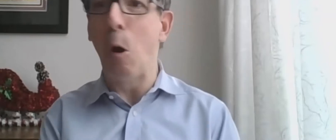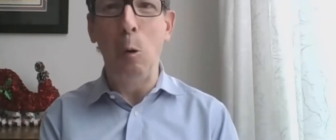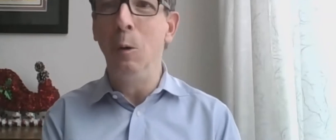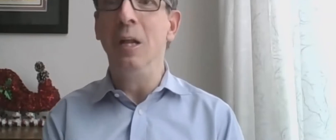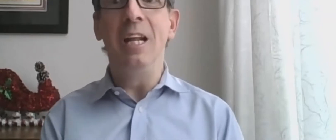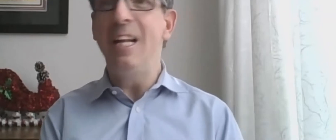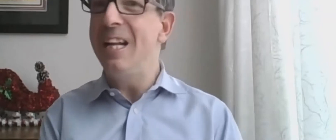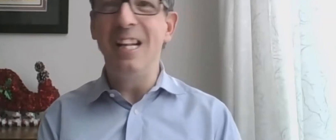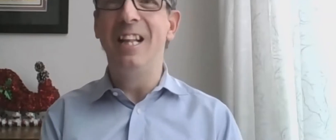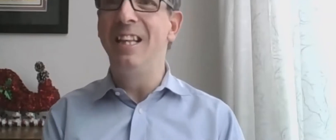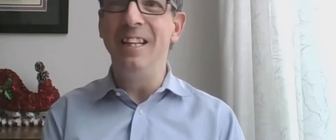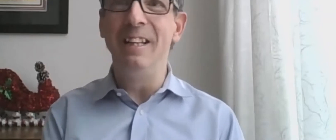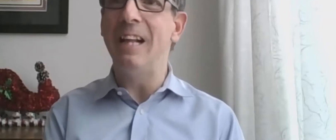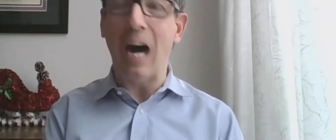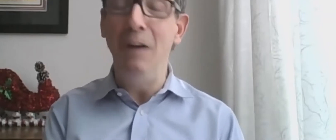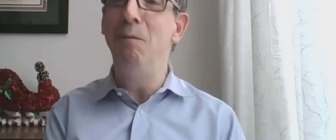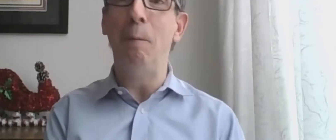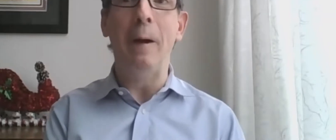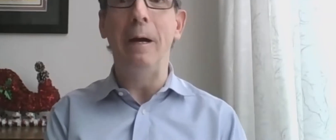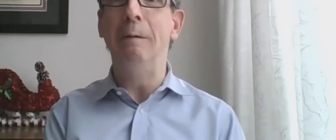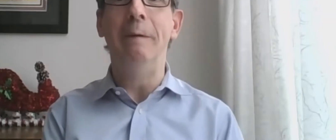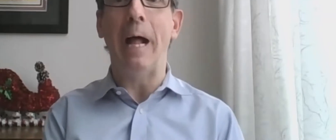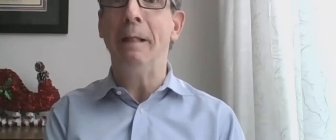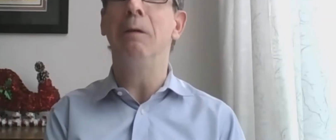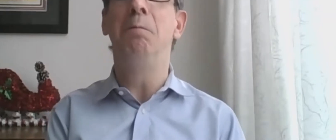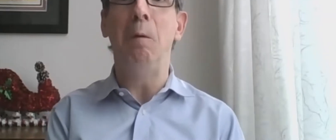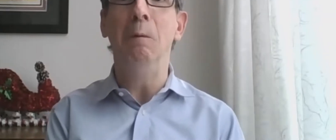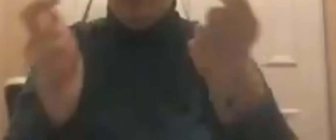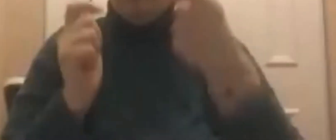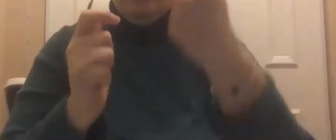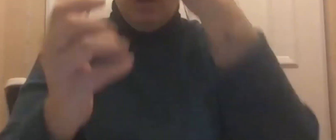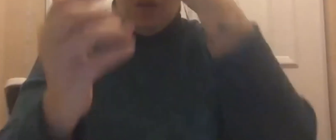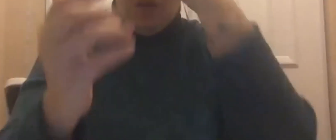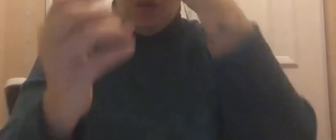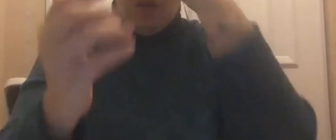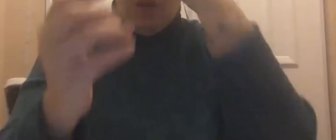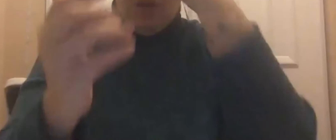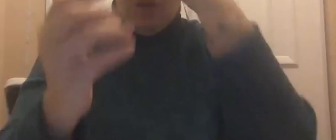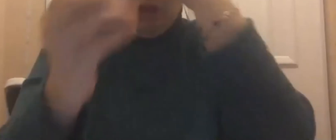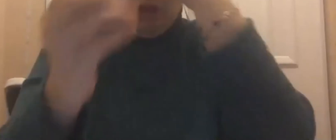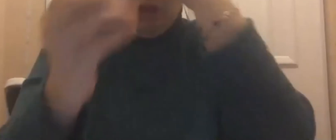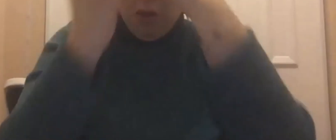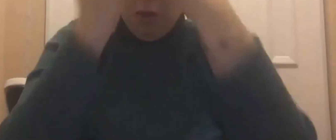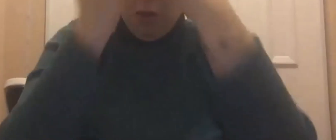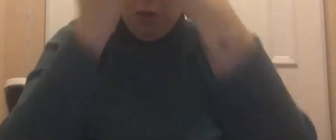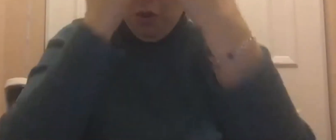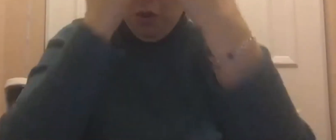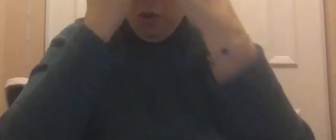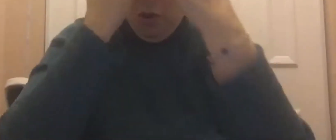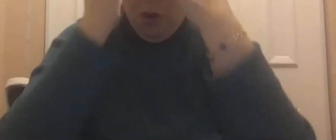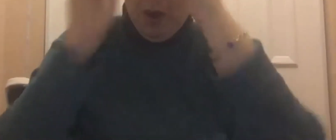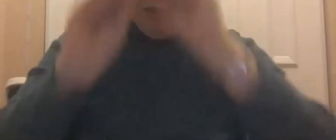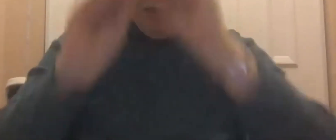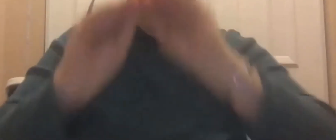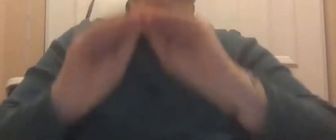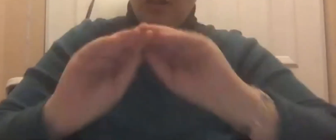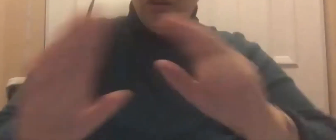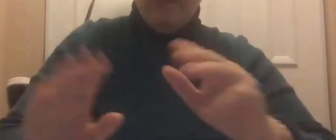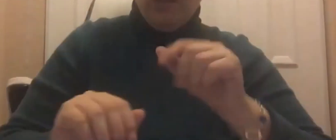There's no instant I'm aware of as a former regulator of policing working.